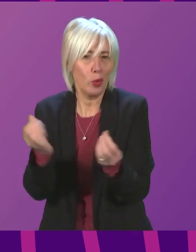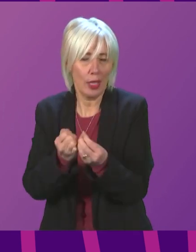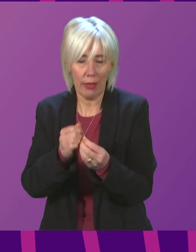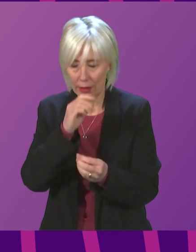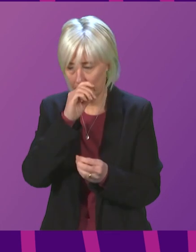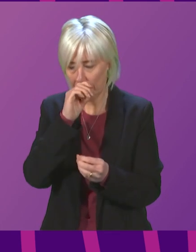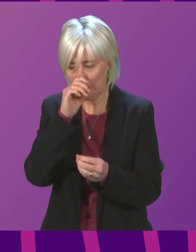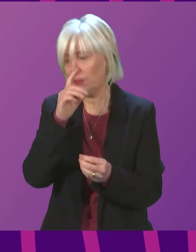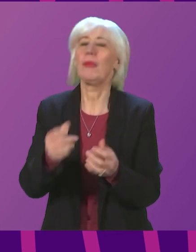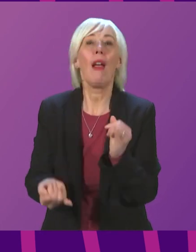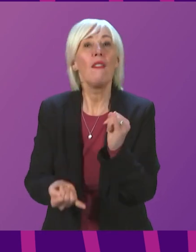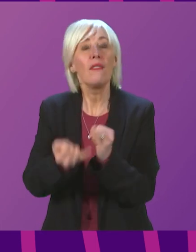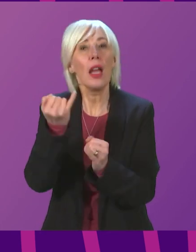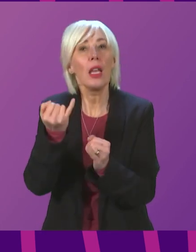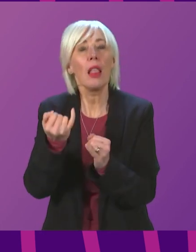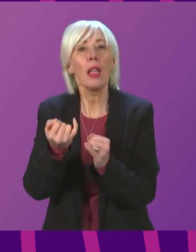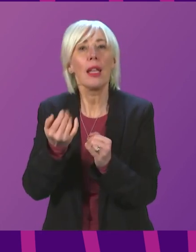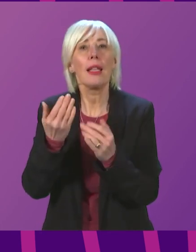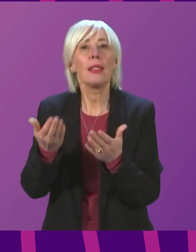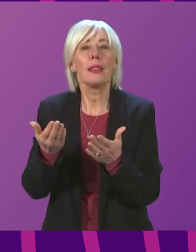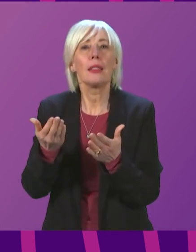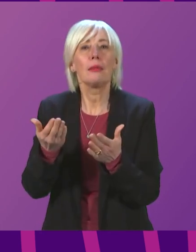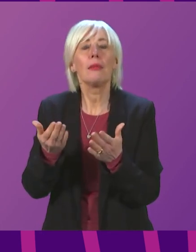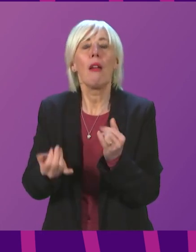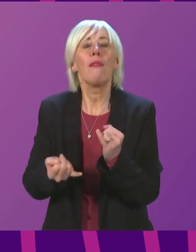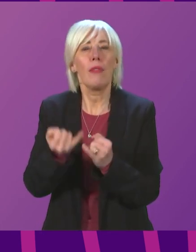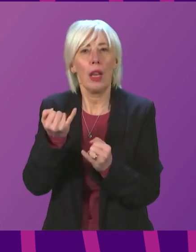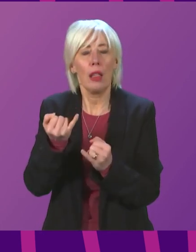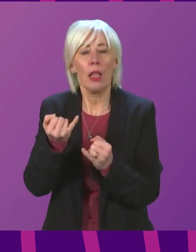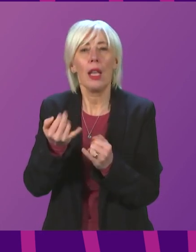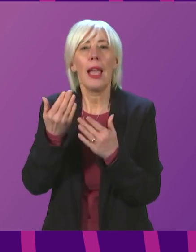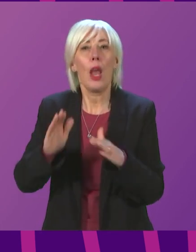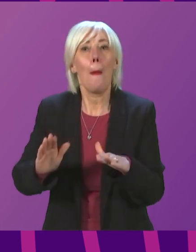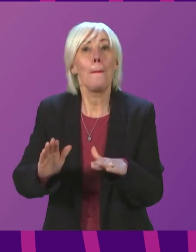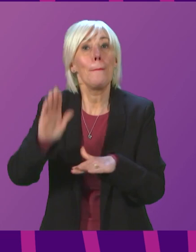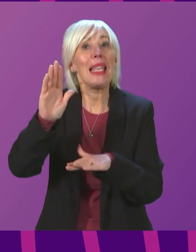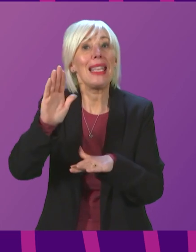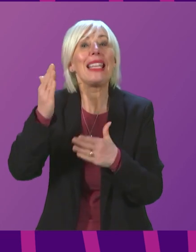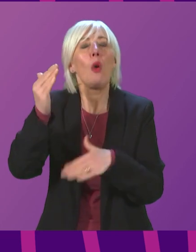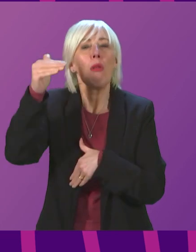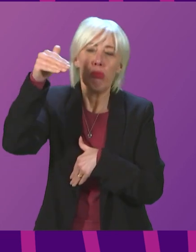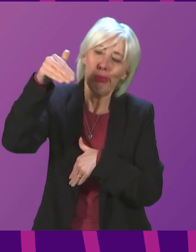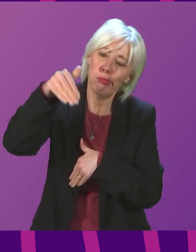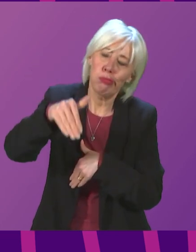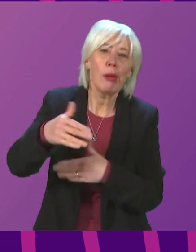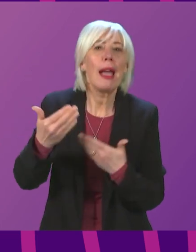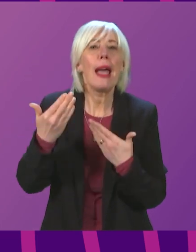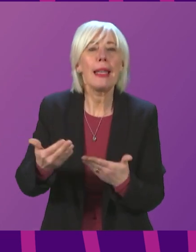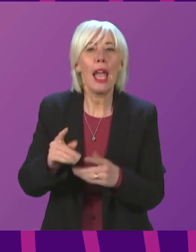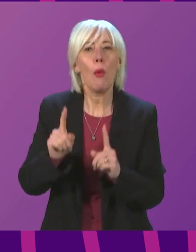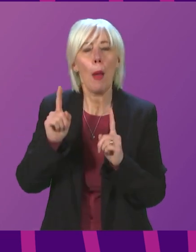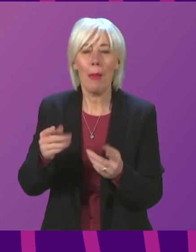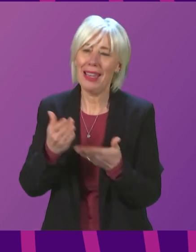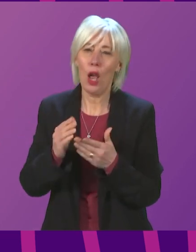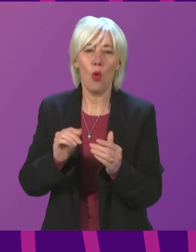Finally, while we are past the peak of the Omicron crisis, we are at the peak of the crisis